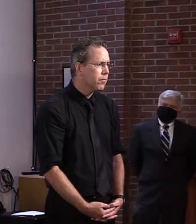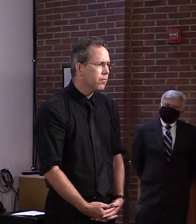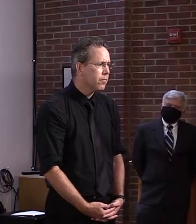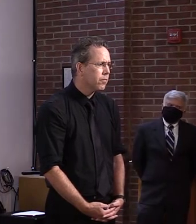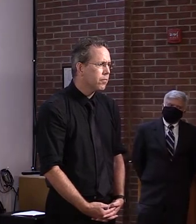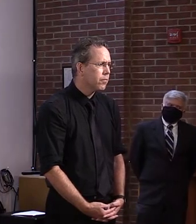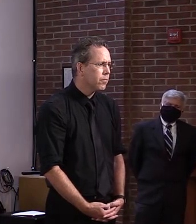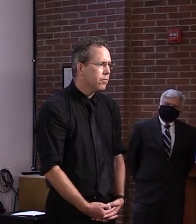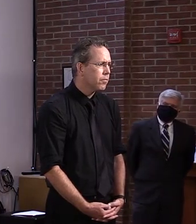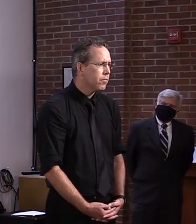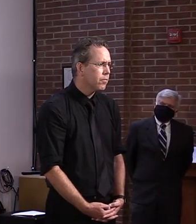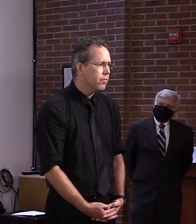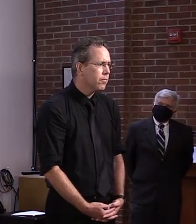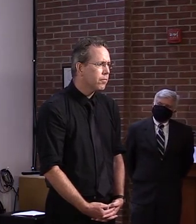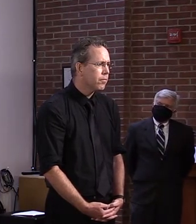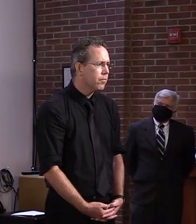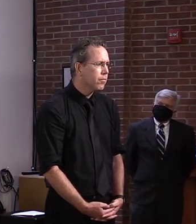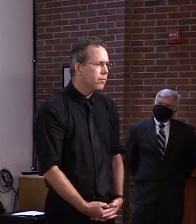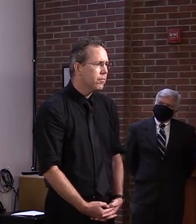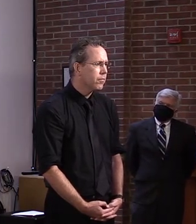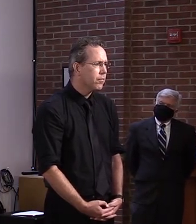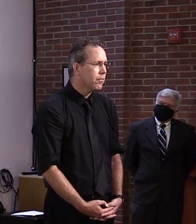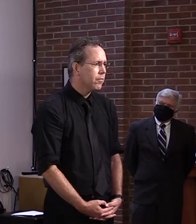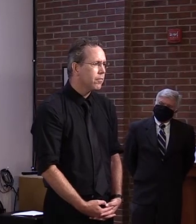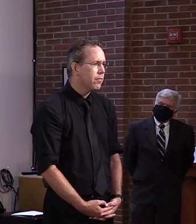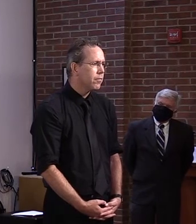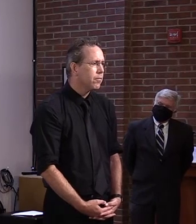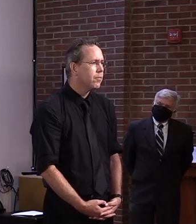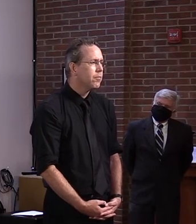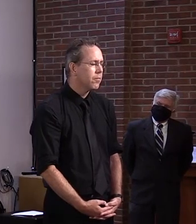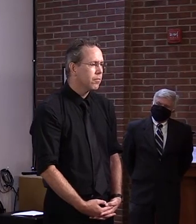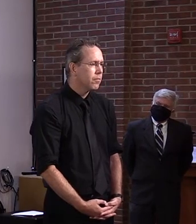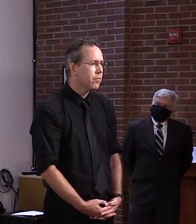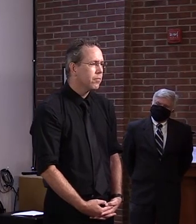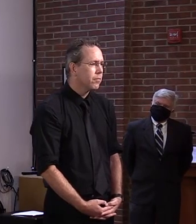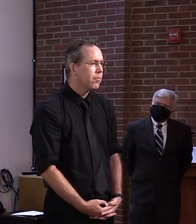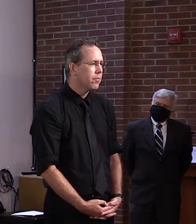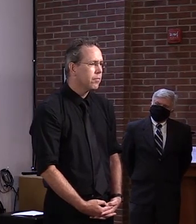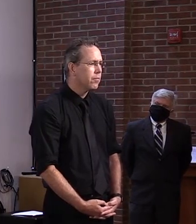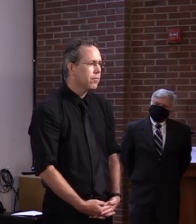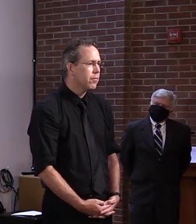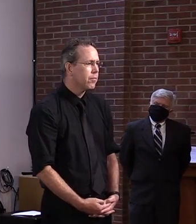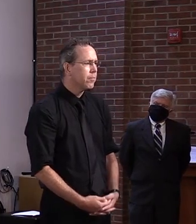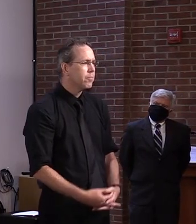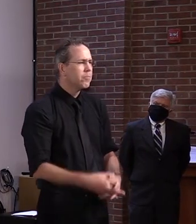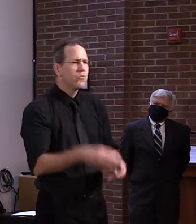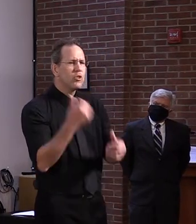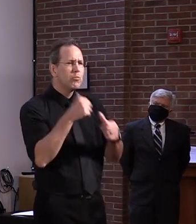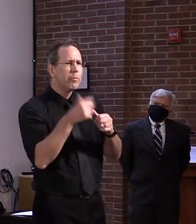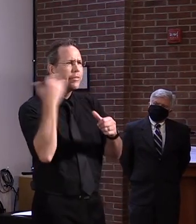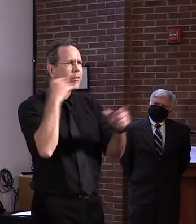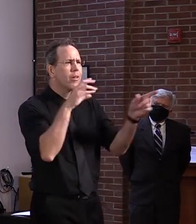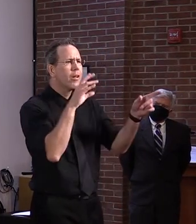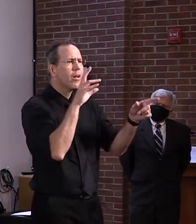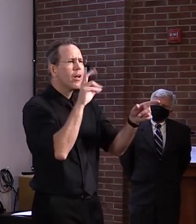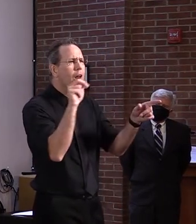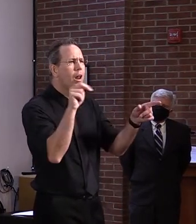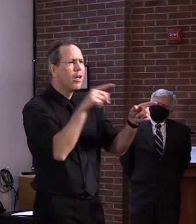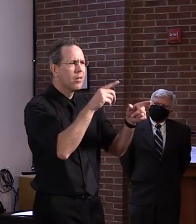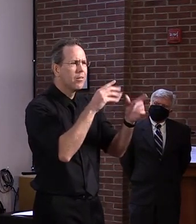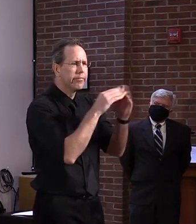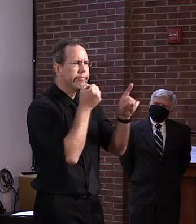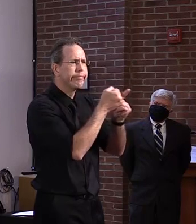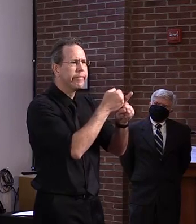Sure. So, first of all, um, the two issues with the, uh, PCR test that you were talking about had to do with a